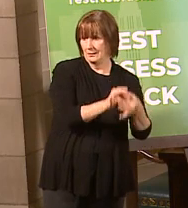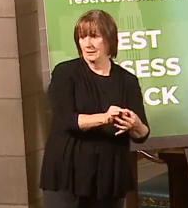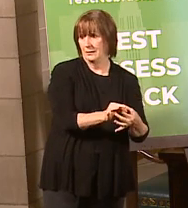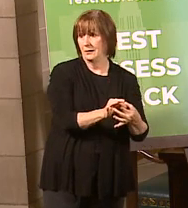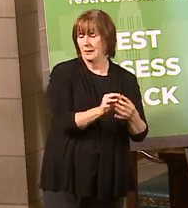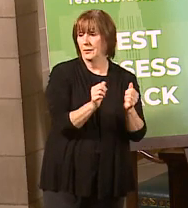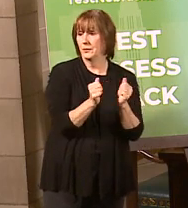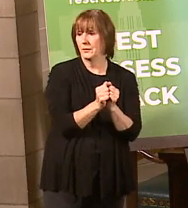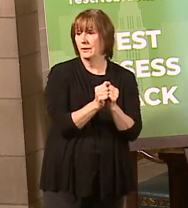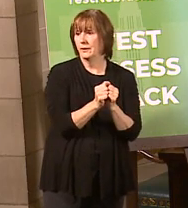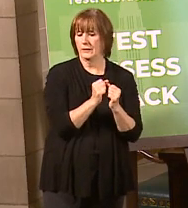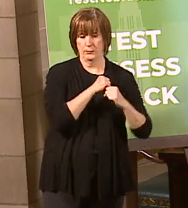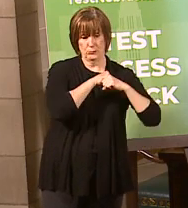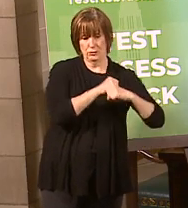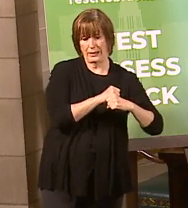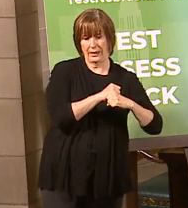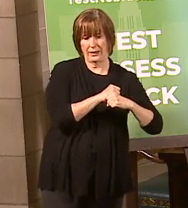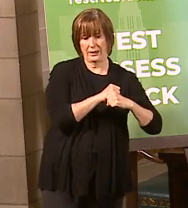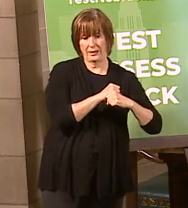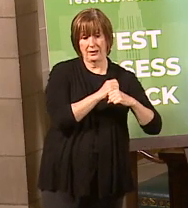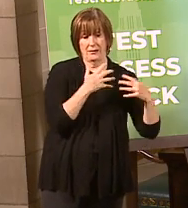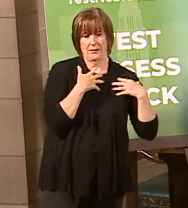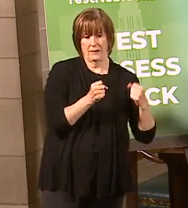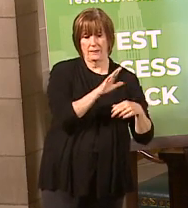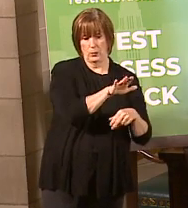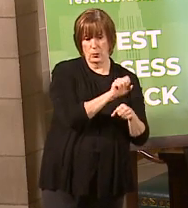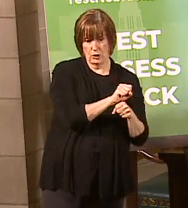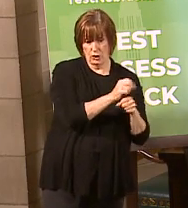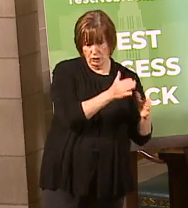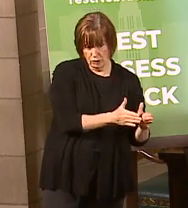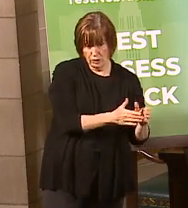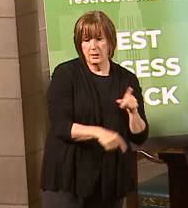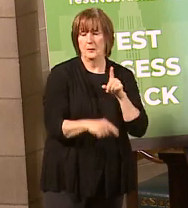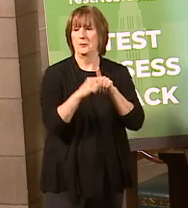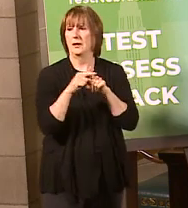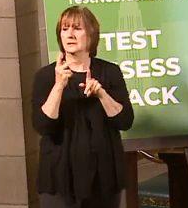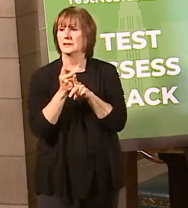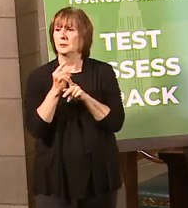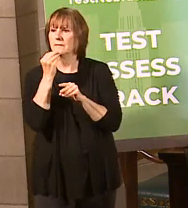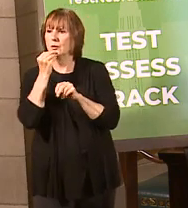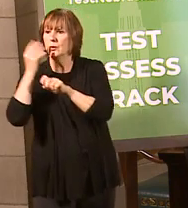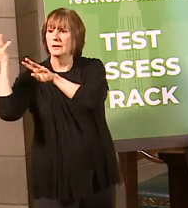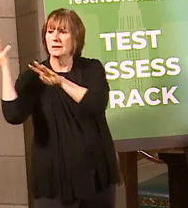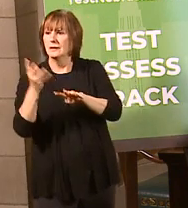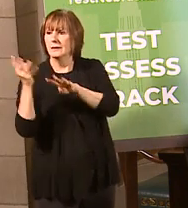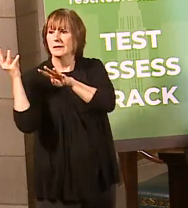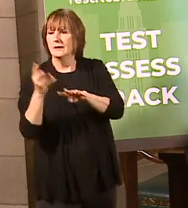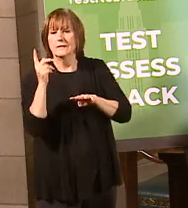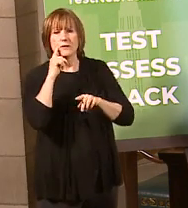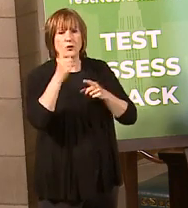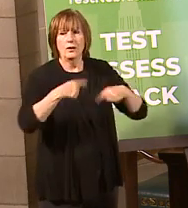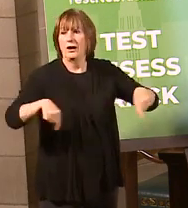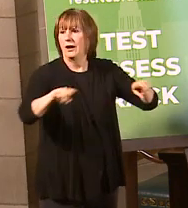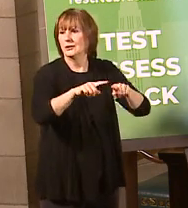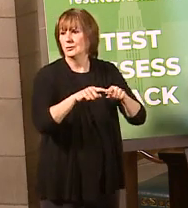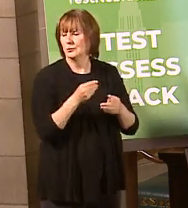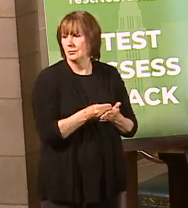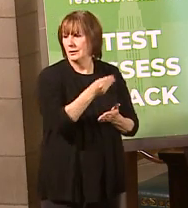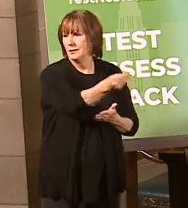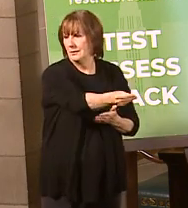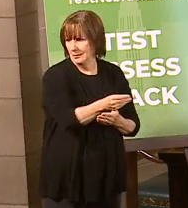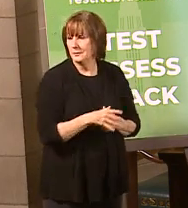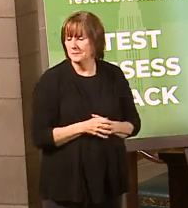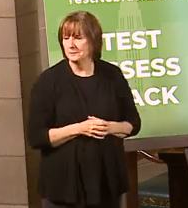protecting the health of the workers and maintaining the food supply chain. We've got to do all of that. And we've got to look at it in a